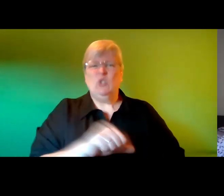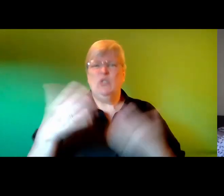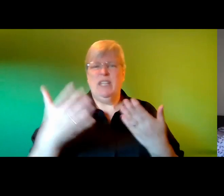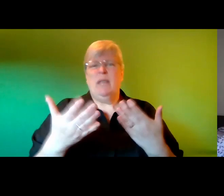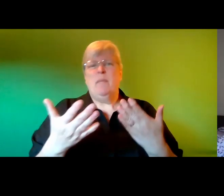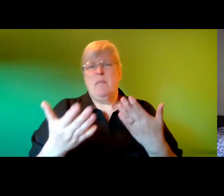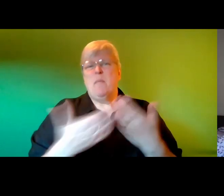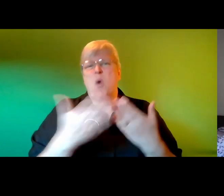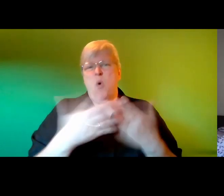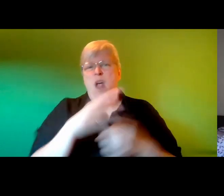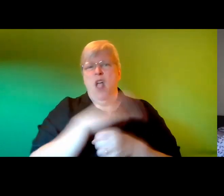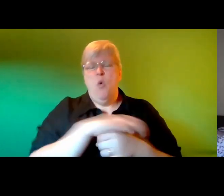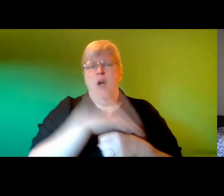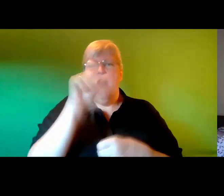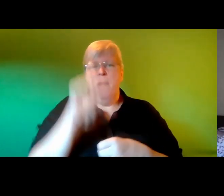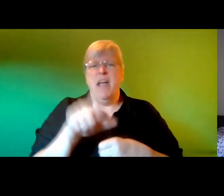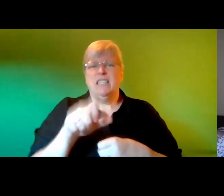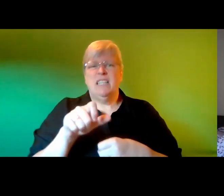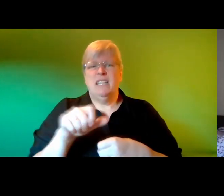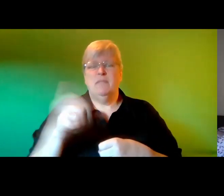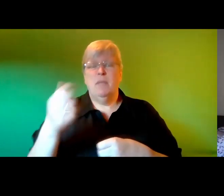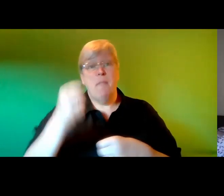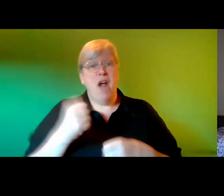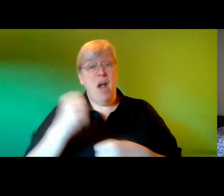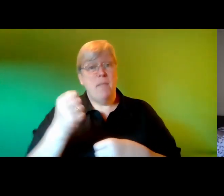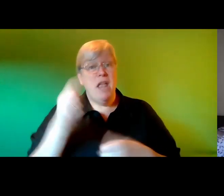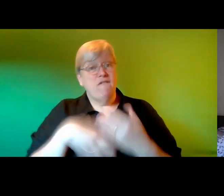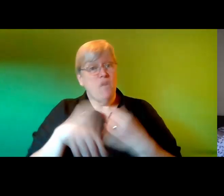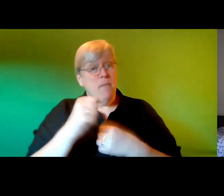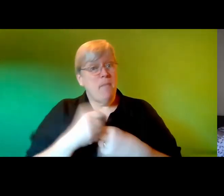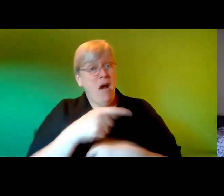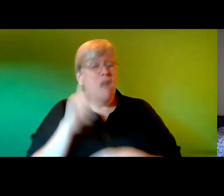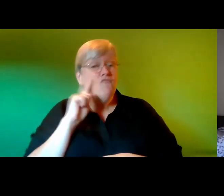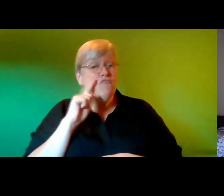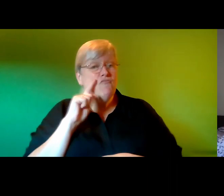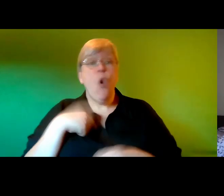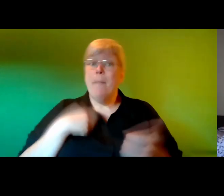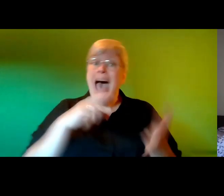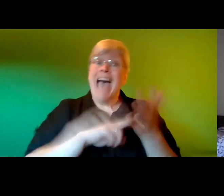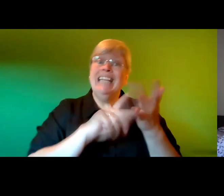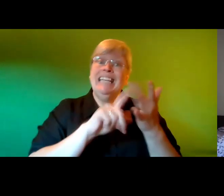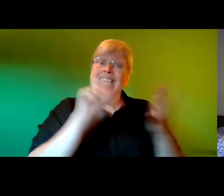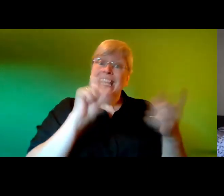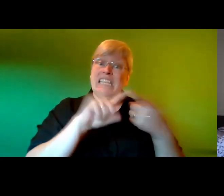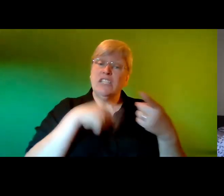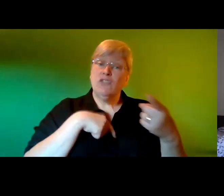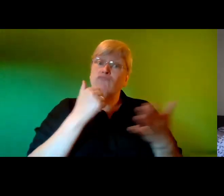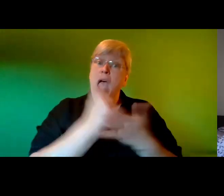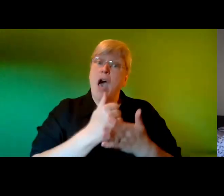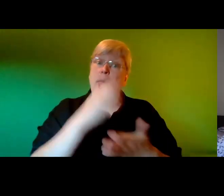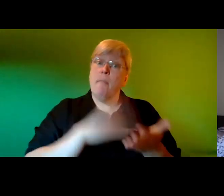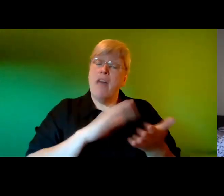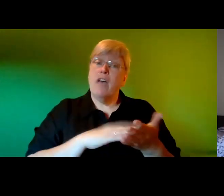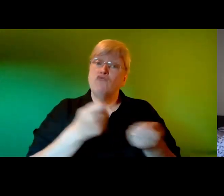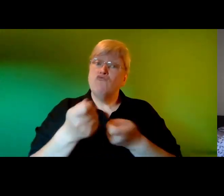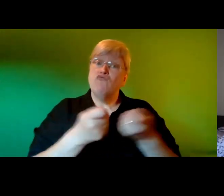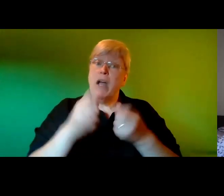maybe one of the barmaids down at the tavern or my lovely niece she helps her mother run the bakery in selmont that's not far from